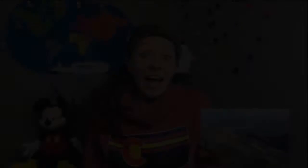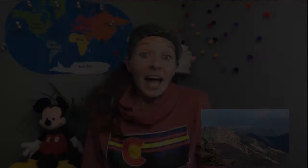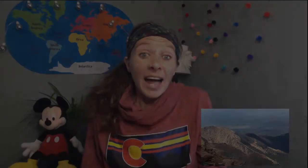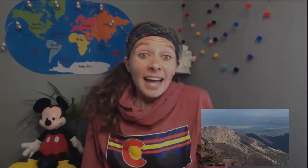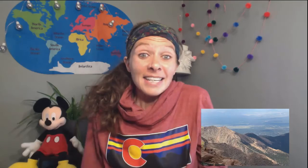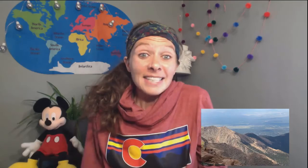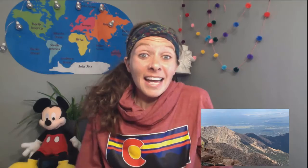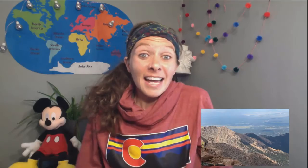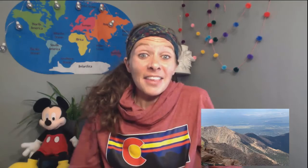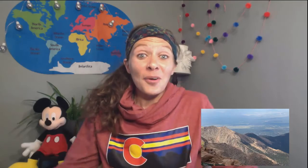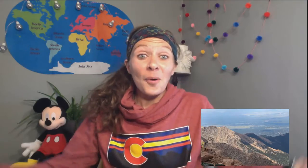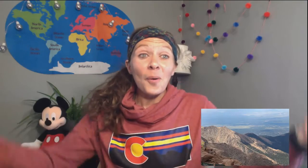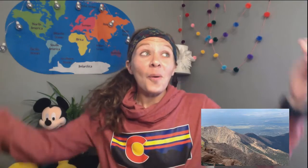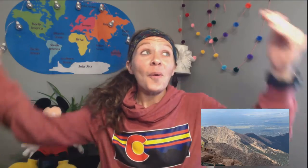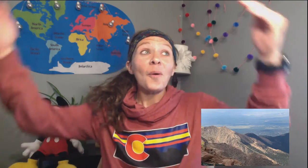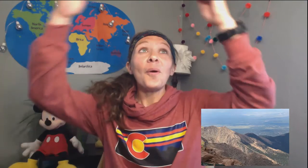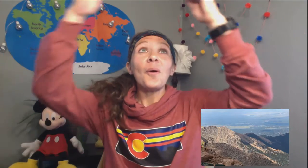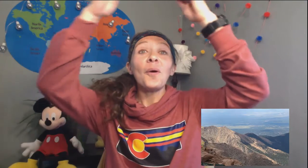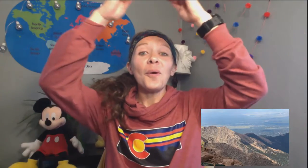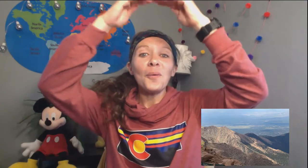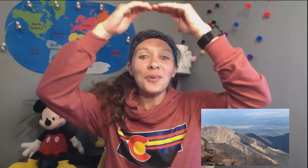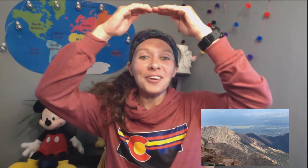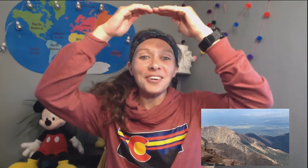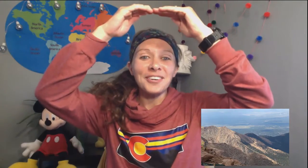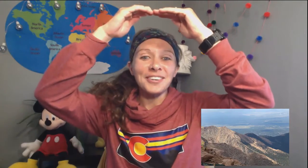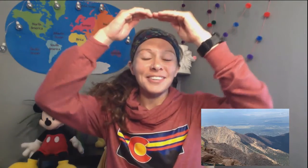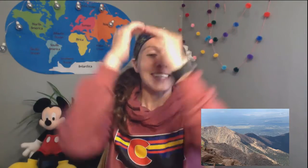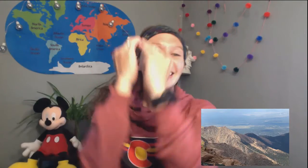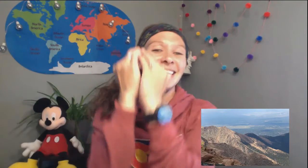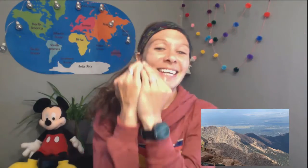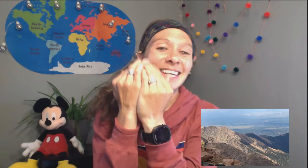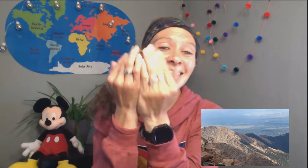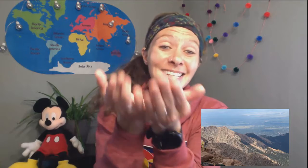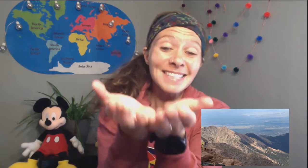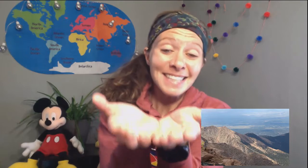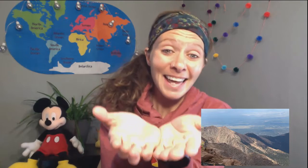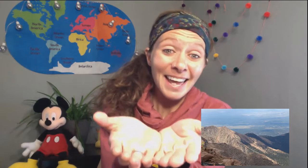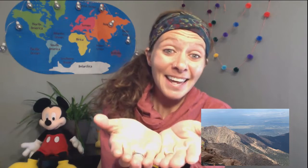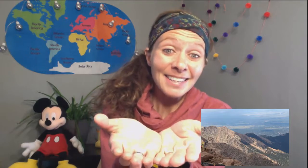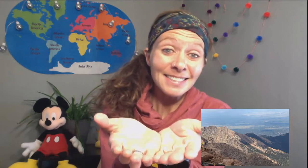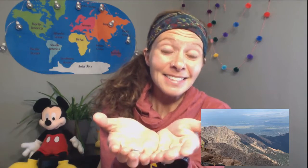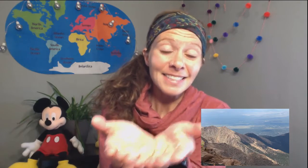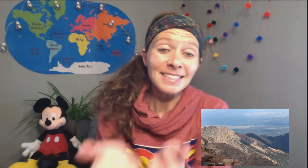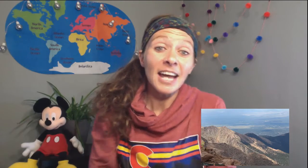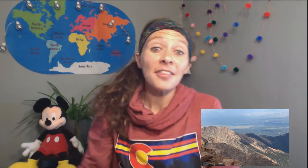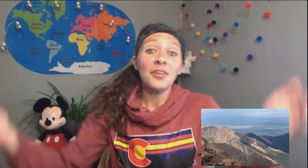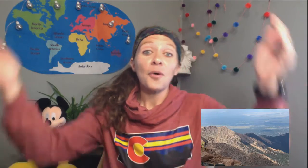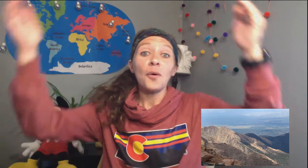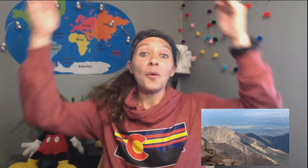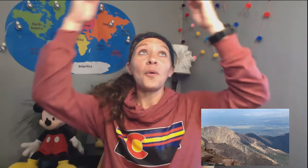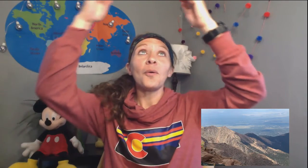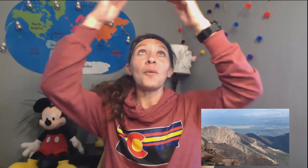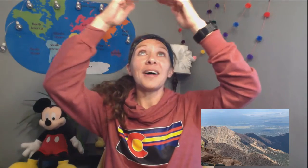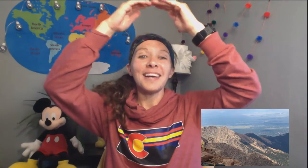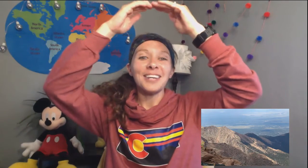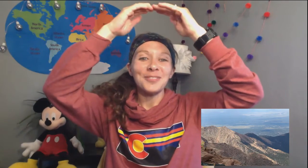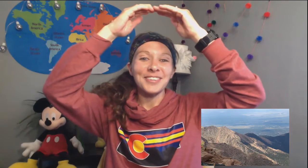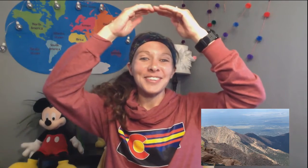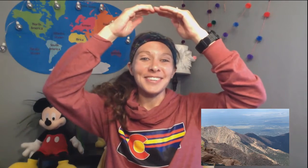He's got the whole world in his hands he's got the whole wide world